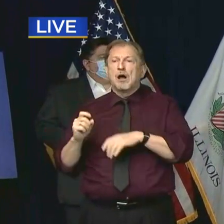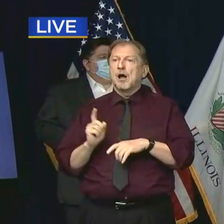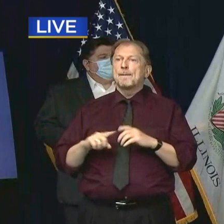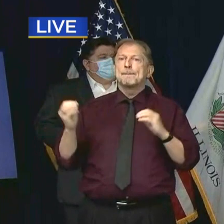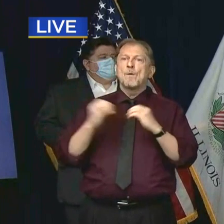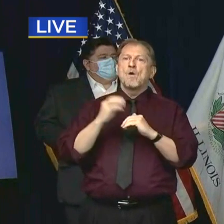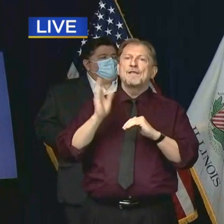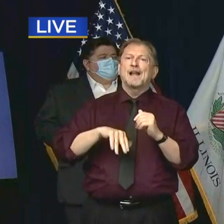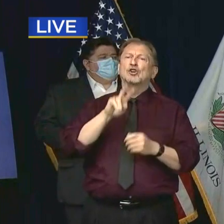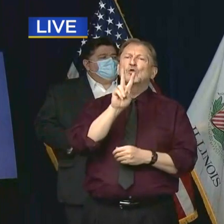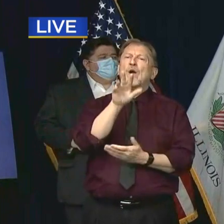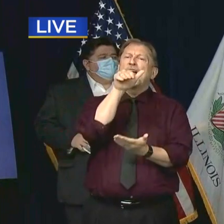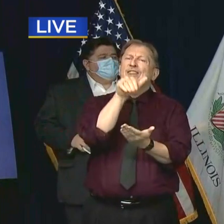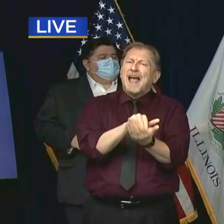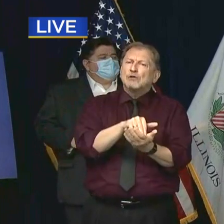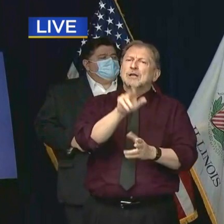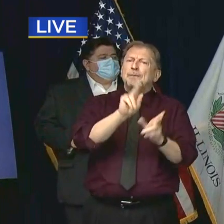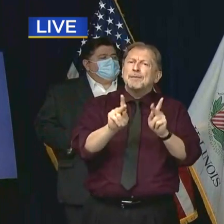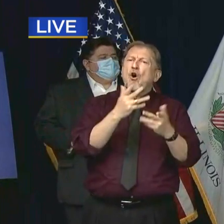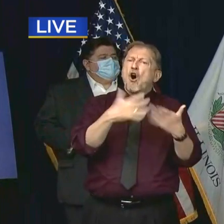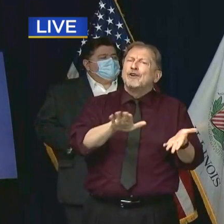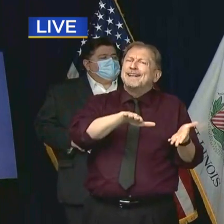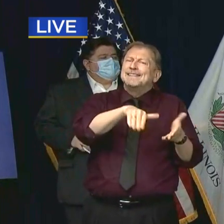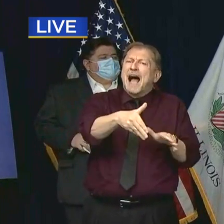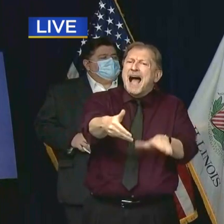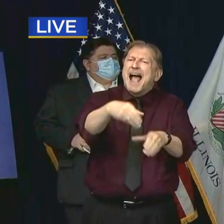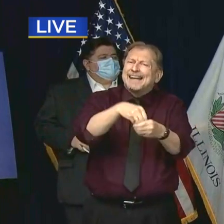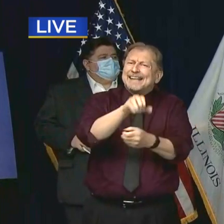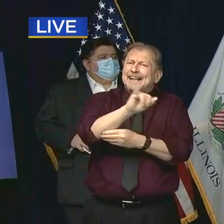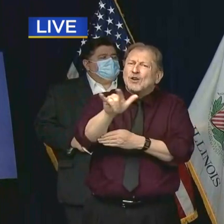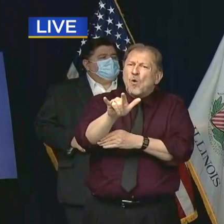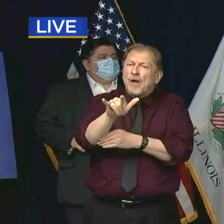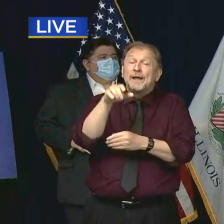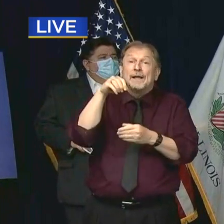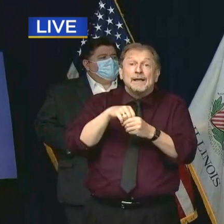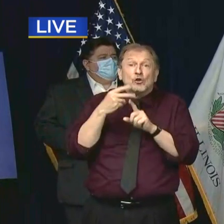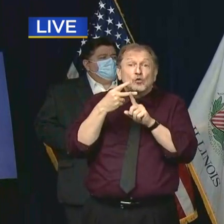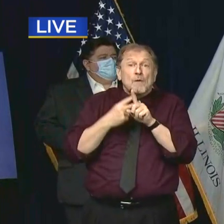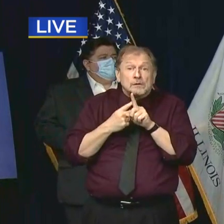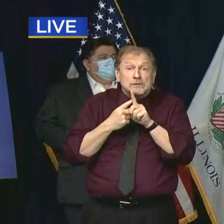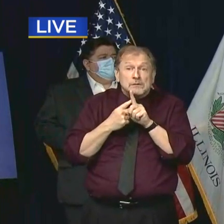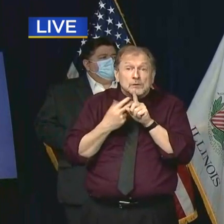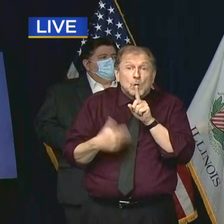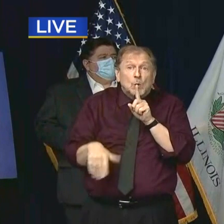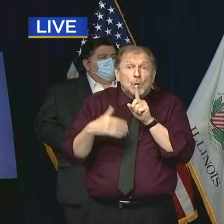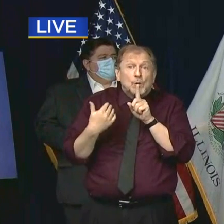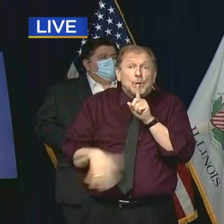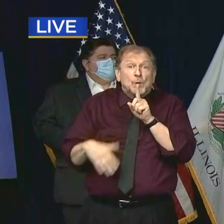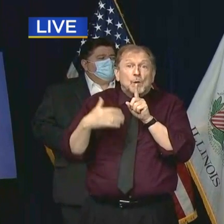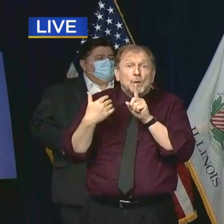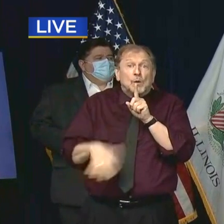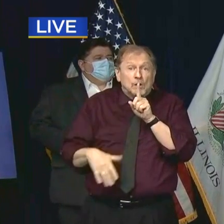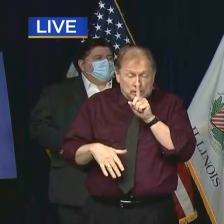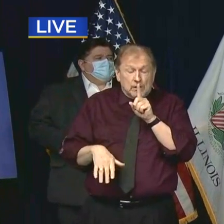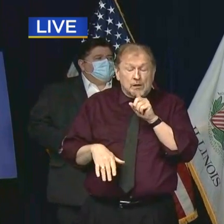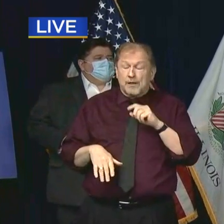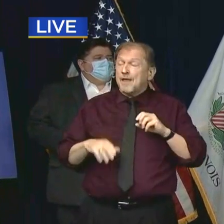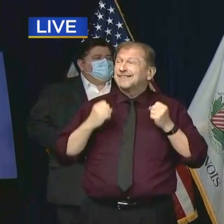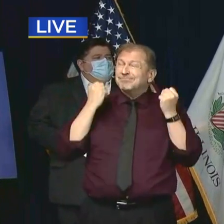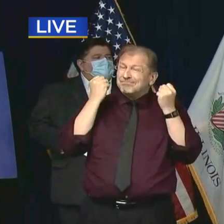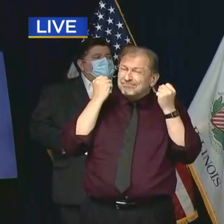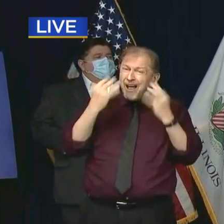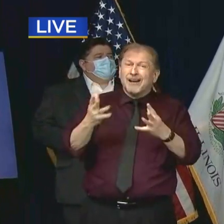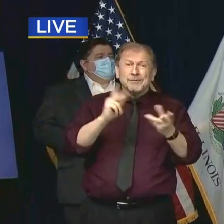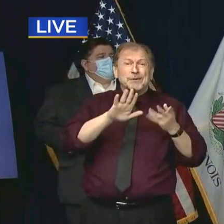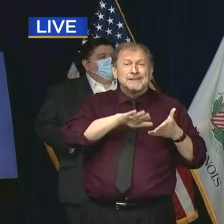Illinoisans have lost their lives in just two months. That's an unprecedented amount of lives lost